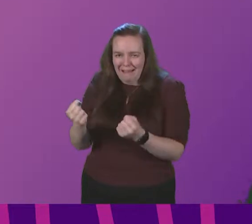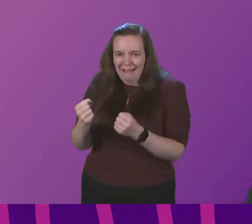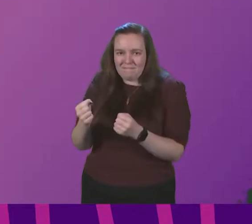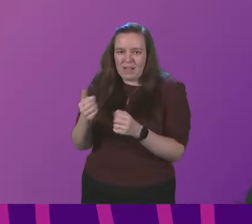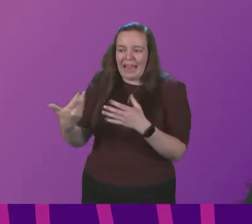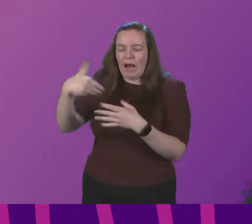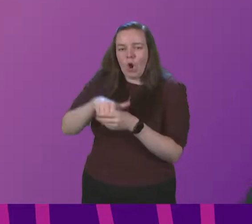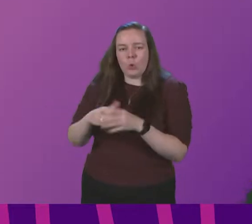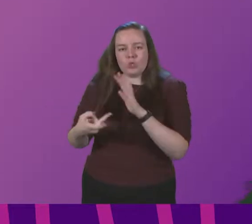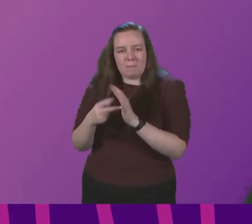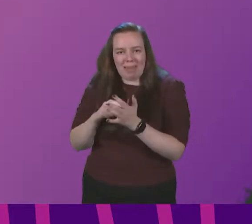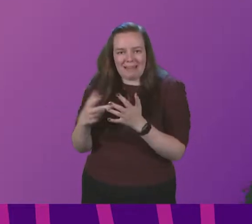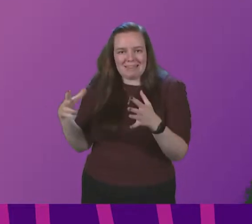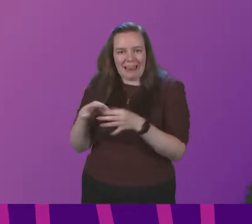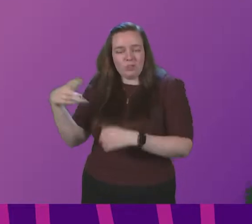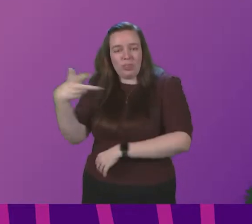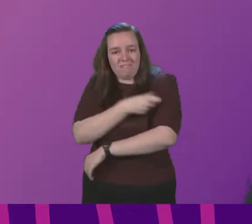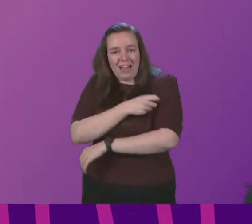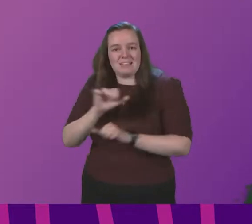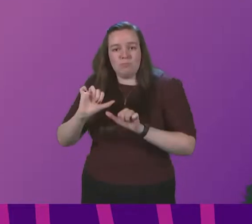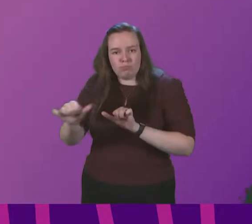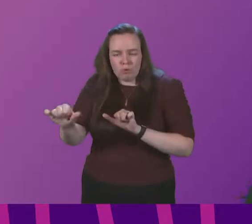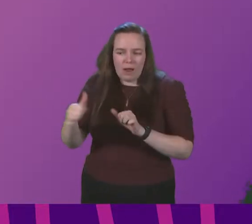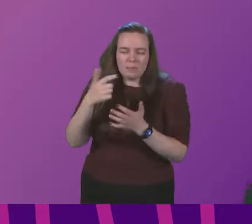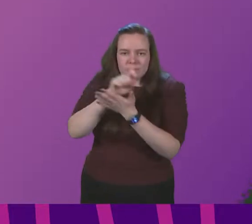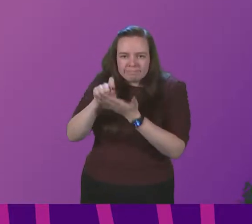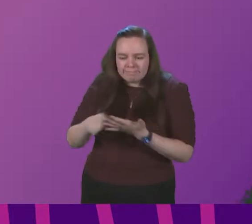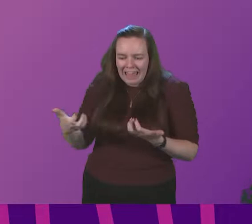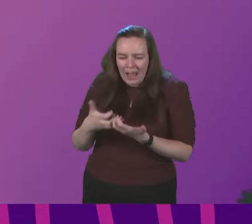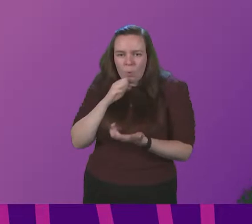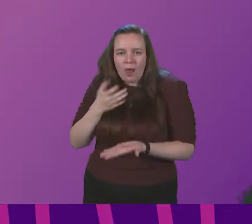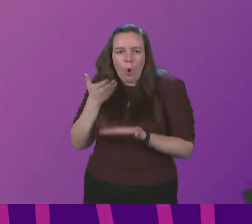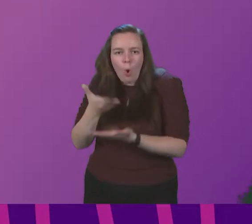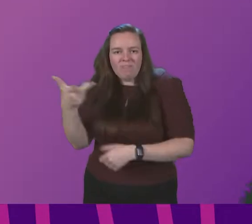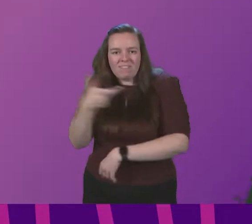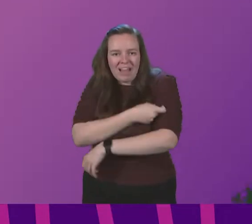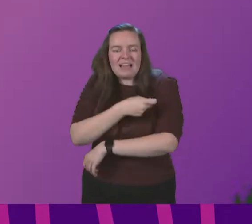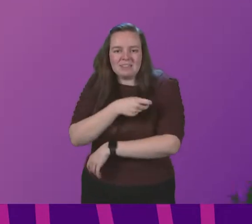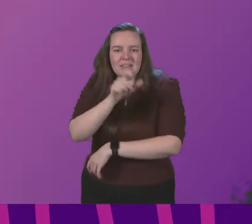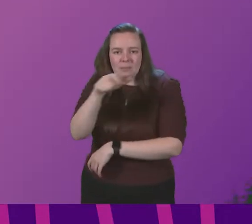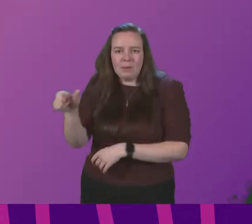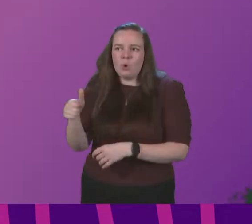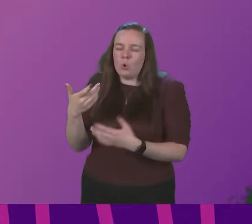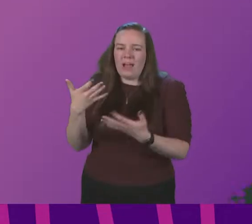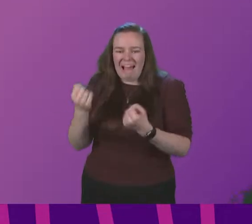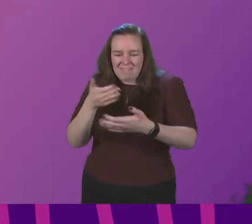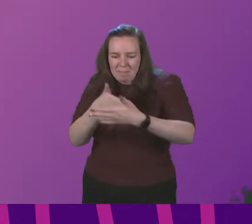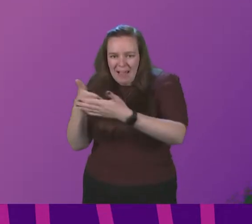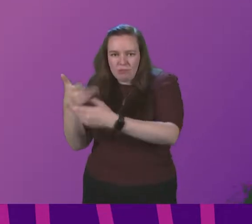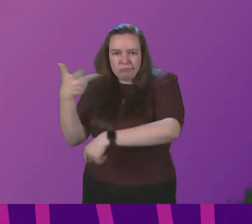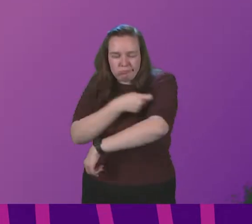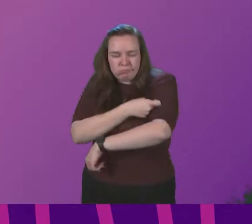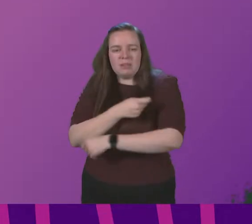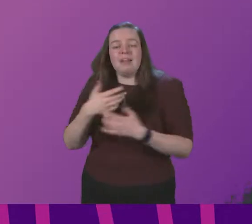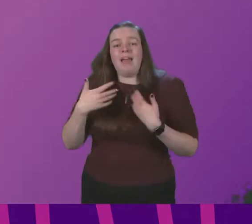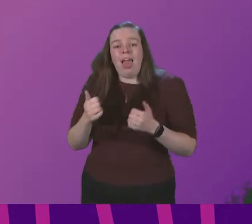plans within the vaccination programme outlining how they will offer vaccination to people who often face barriers to uptake Health